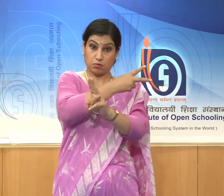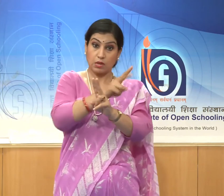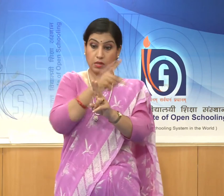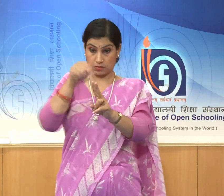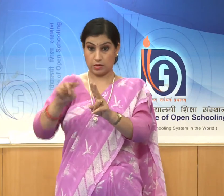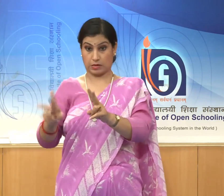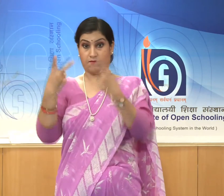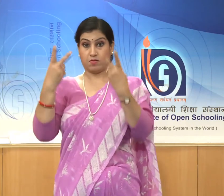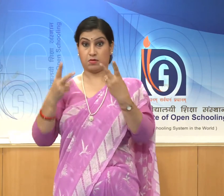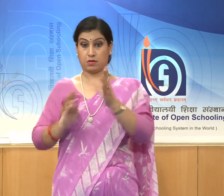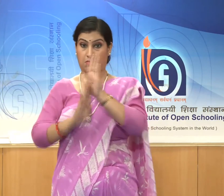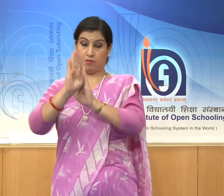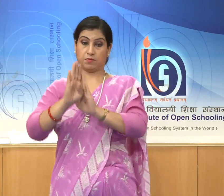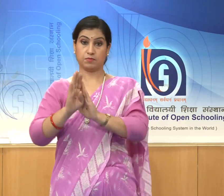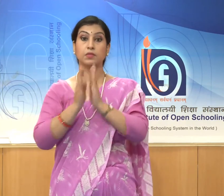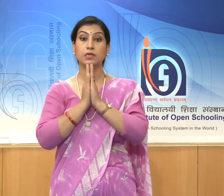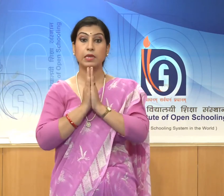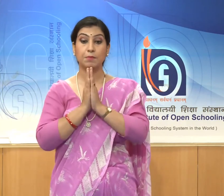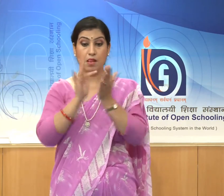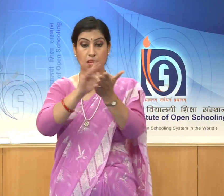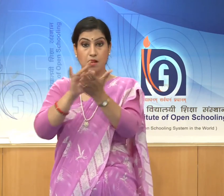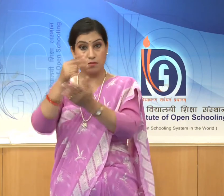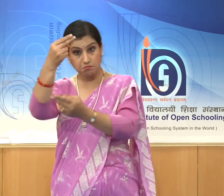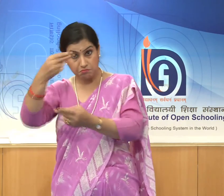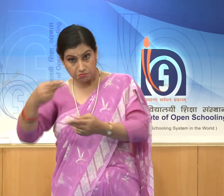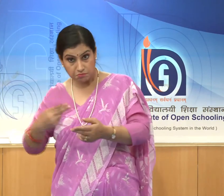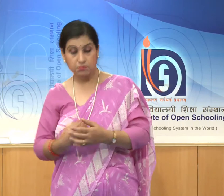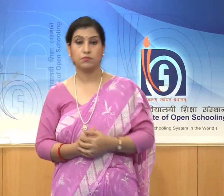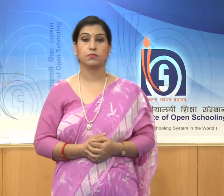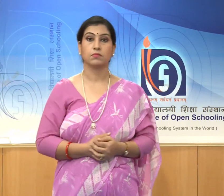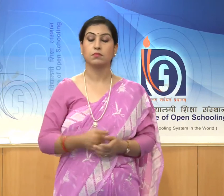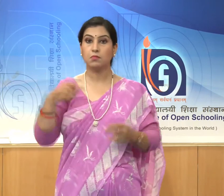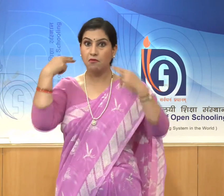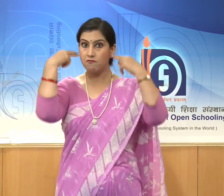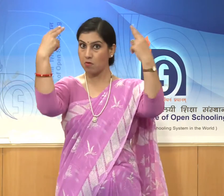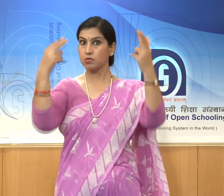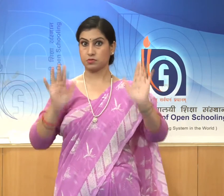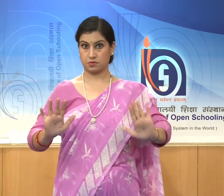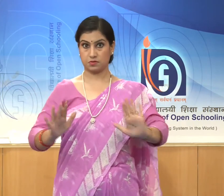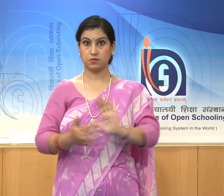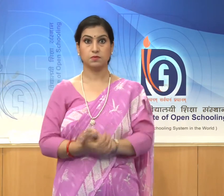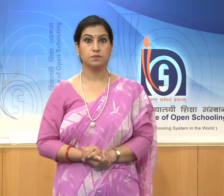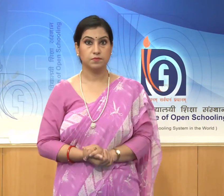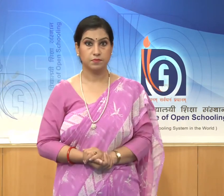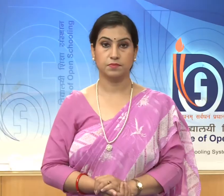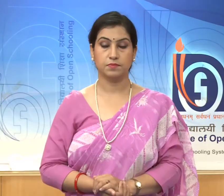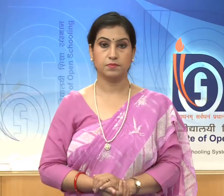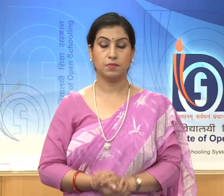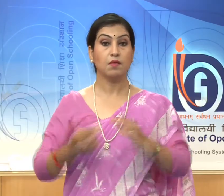The temple is famous for